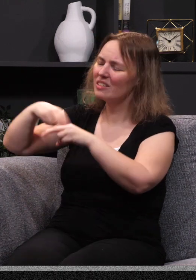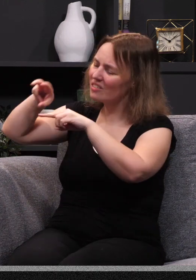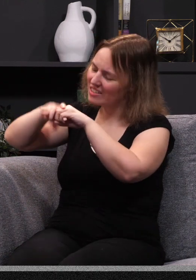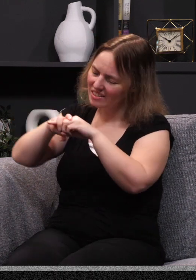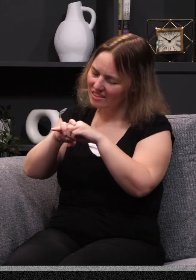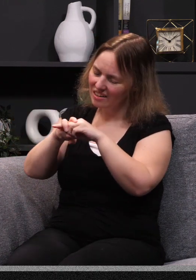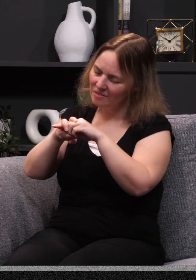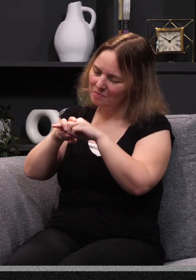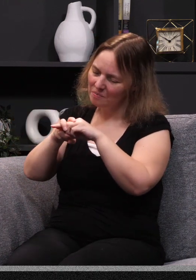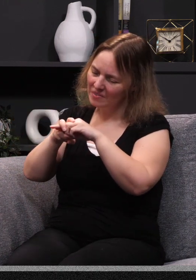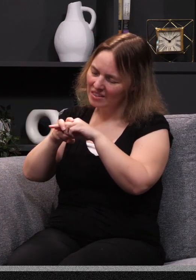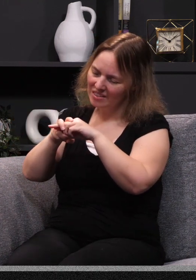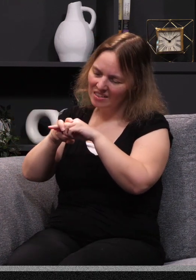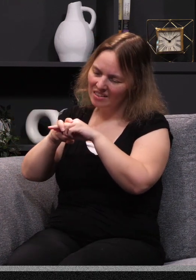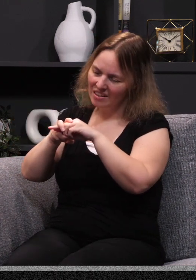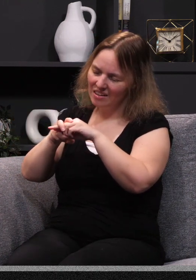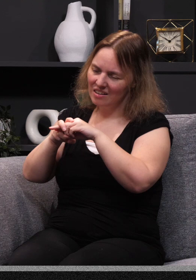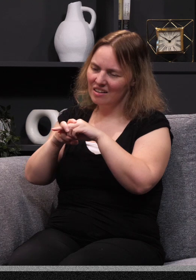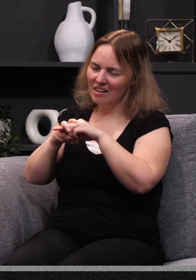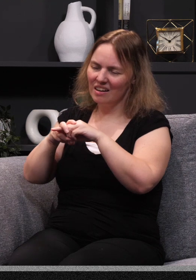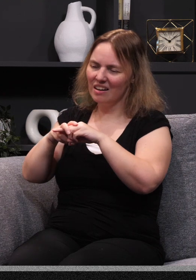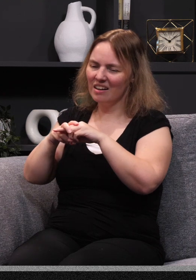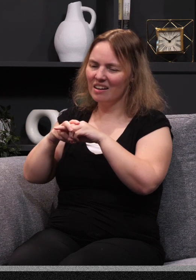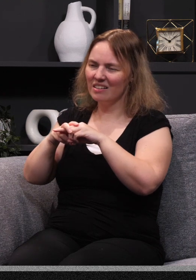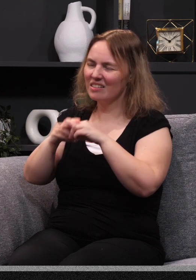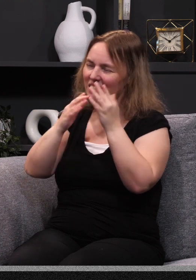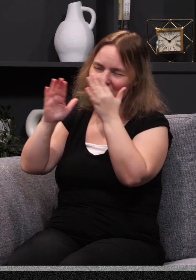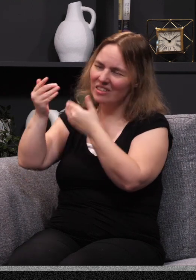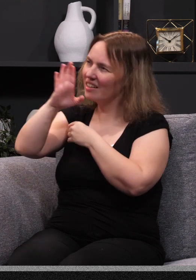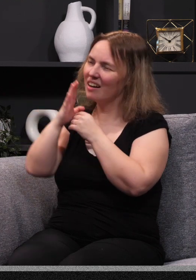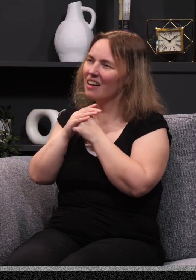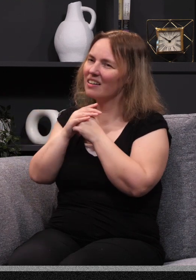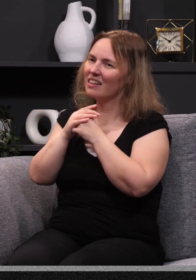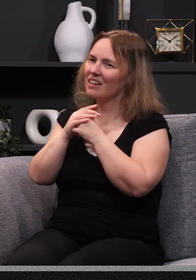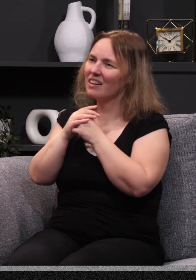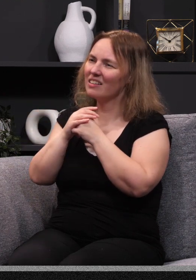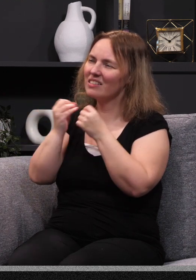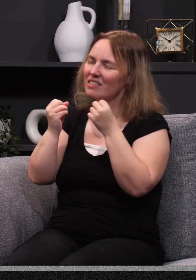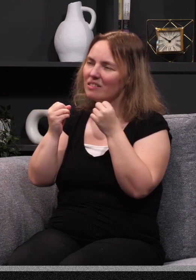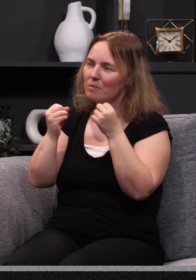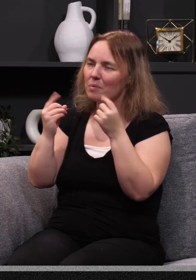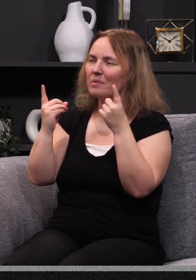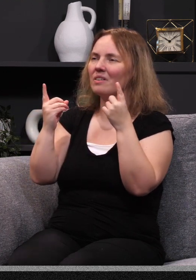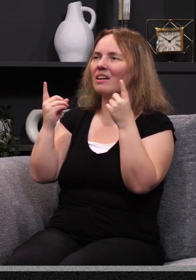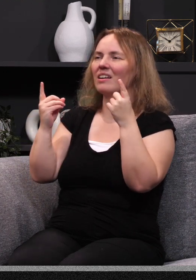God. And she said, was sitting there on my bed, on the side of my bed, and just turning to God. And she said, all of a sudden,